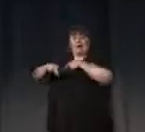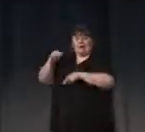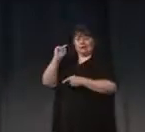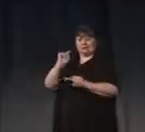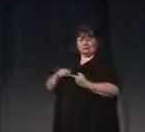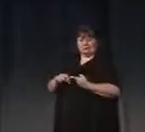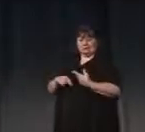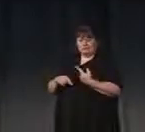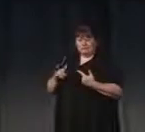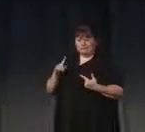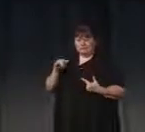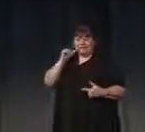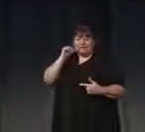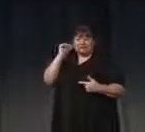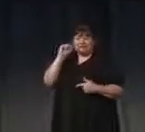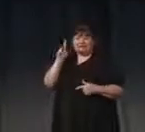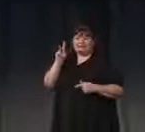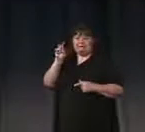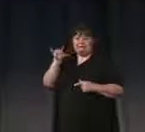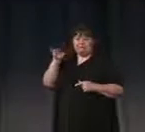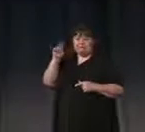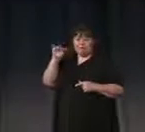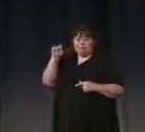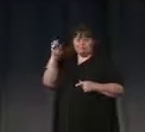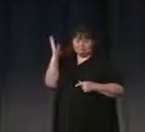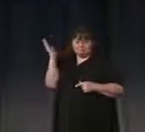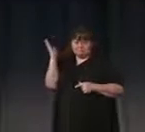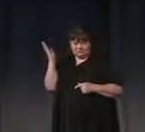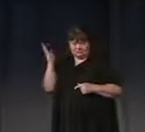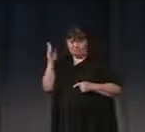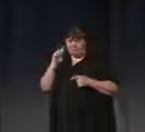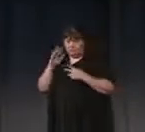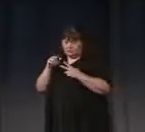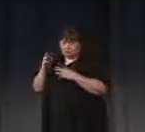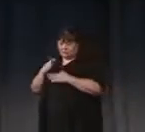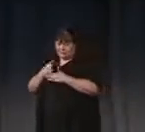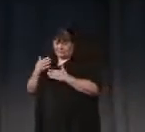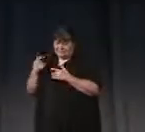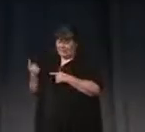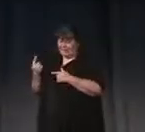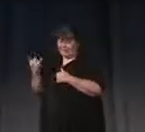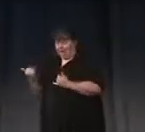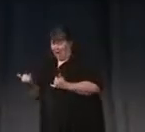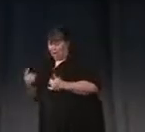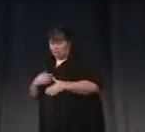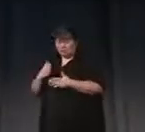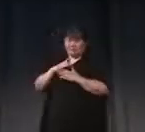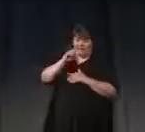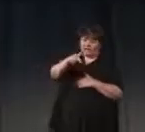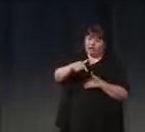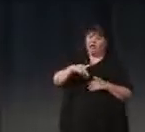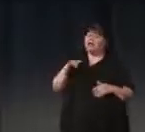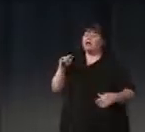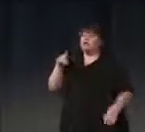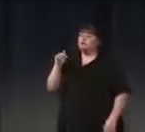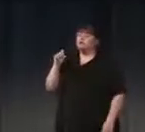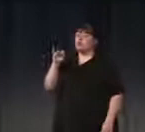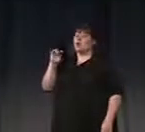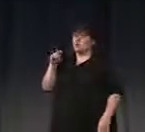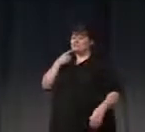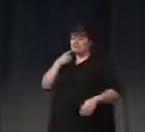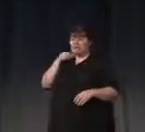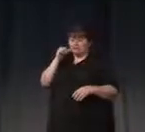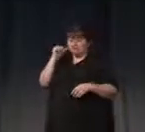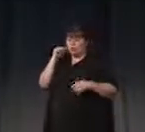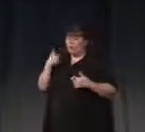yesterday's keynote, et cetera. Between something now and something later, as Poggio put it yesterday, we're extremely